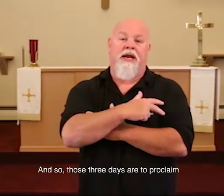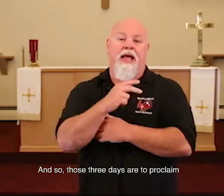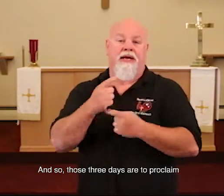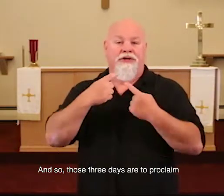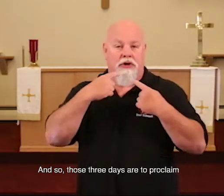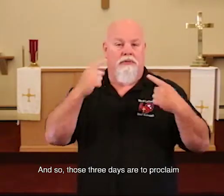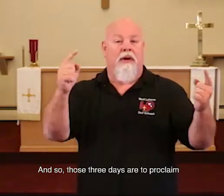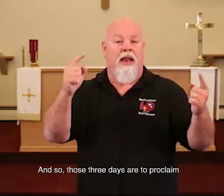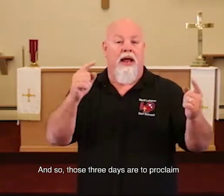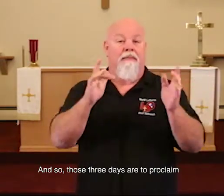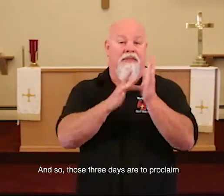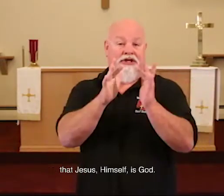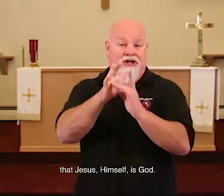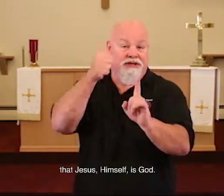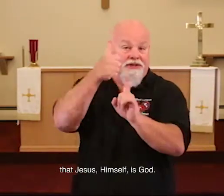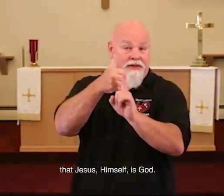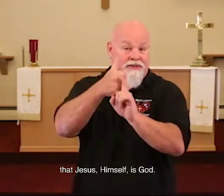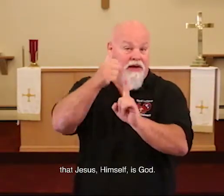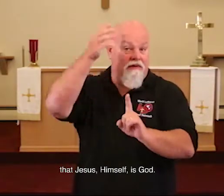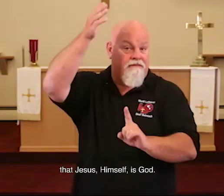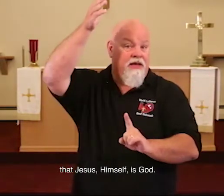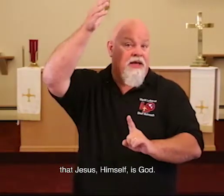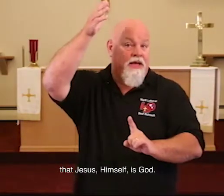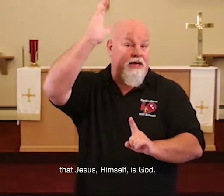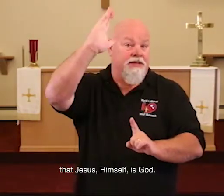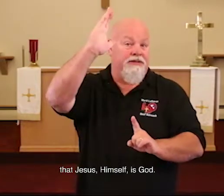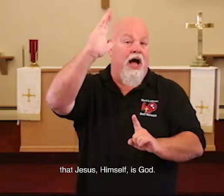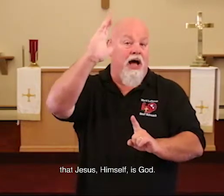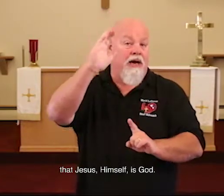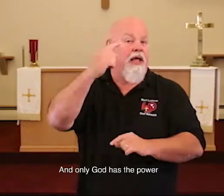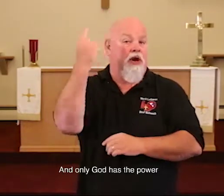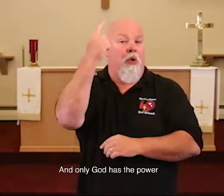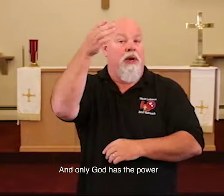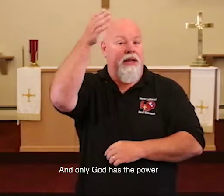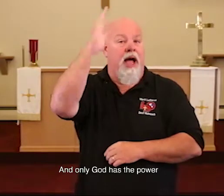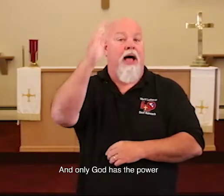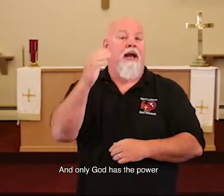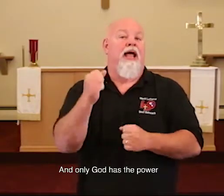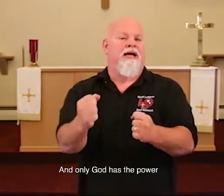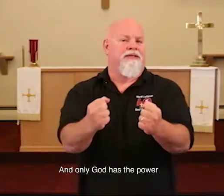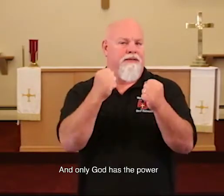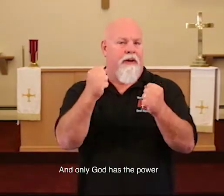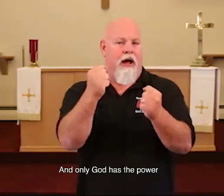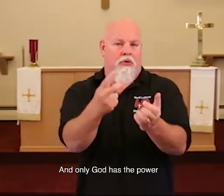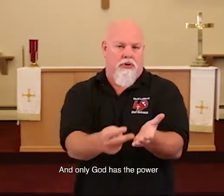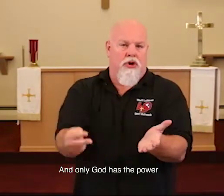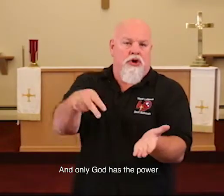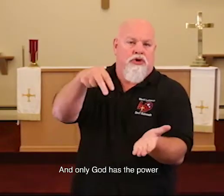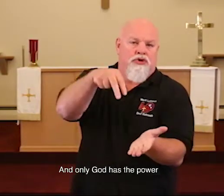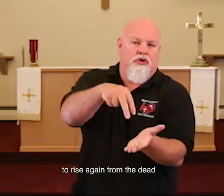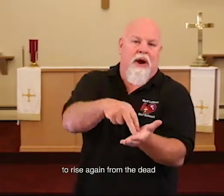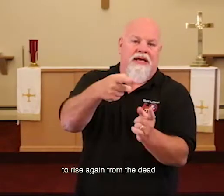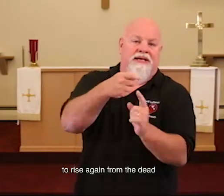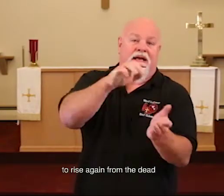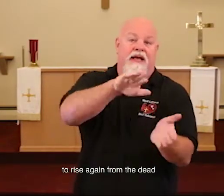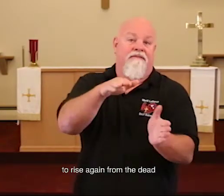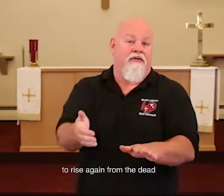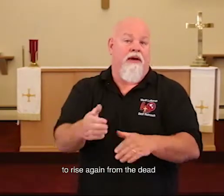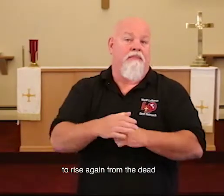days are to proclaim that Jesus Himself is God. And only God has the power to rise again from